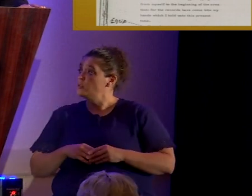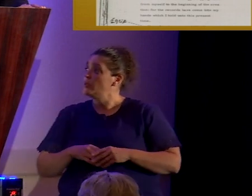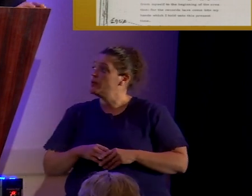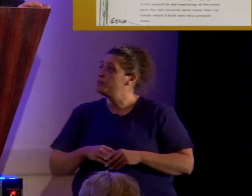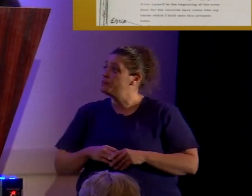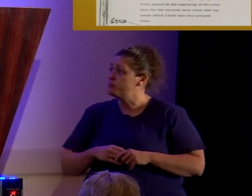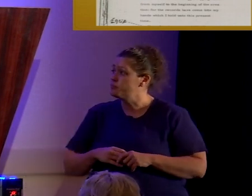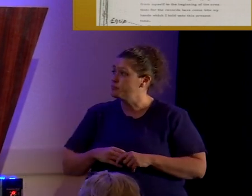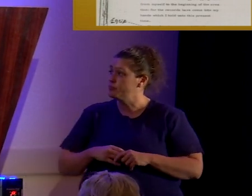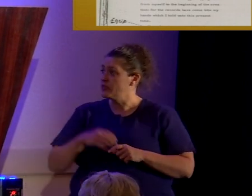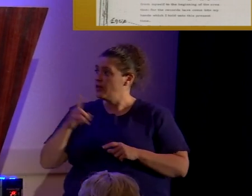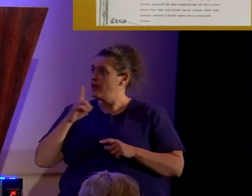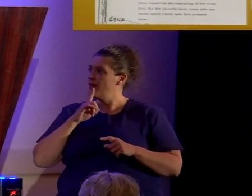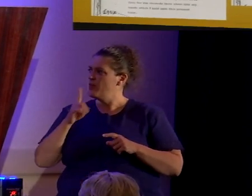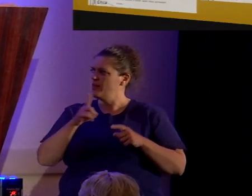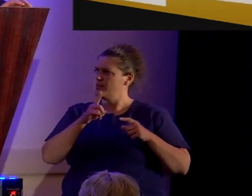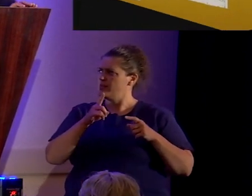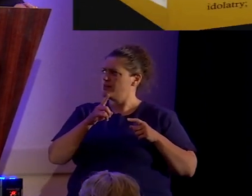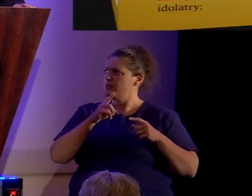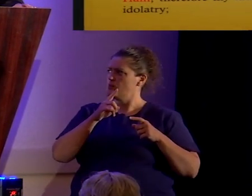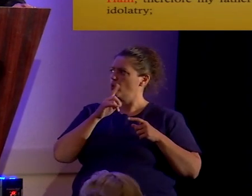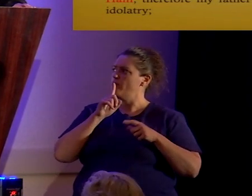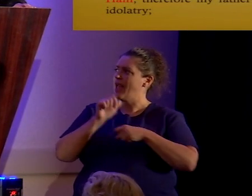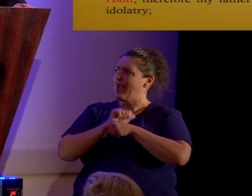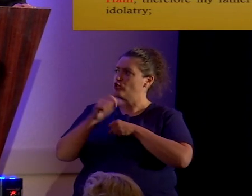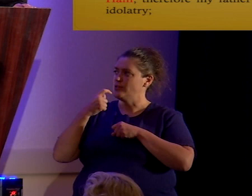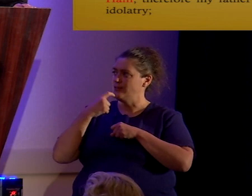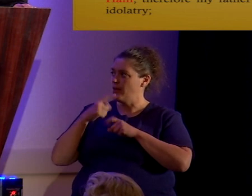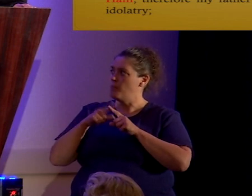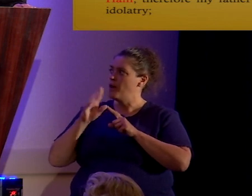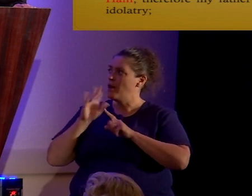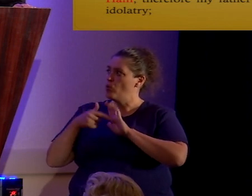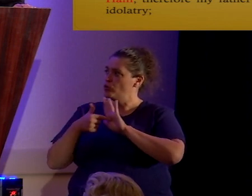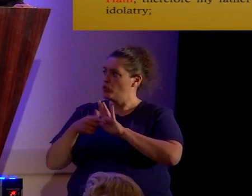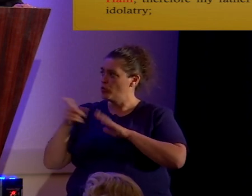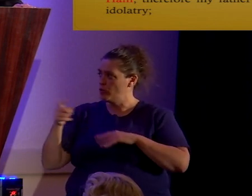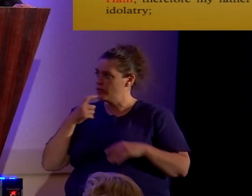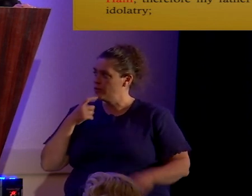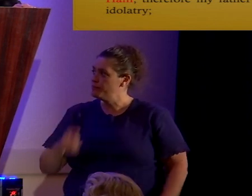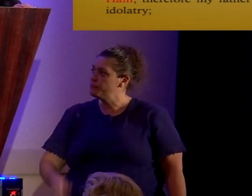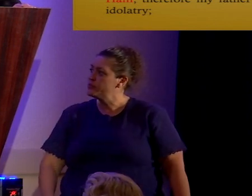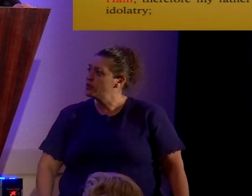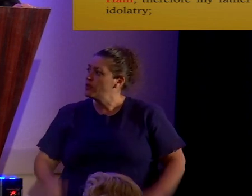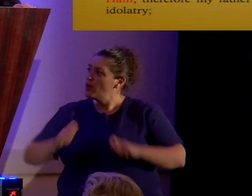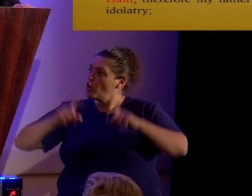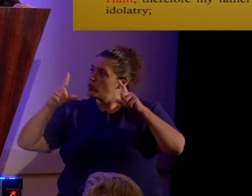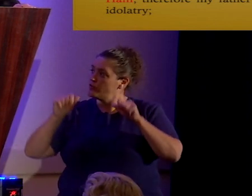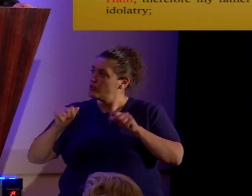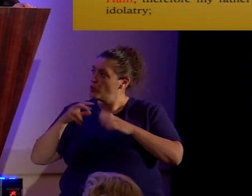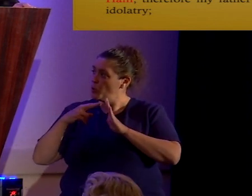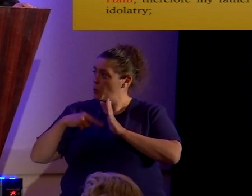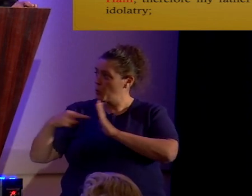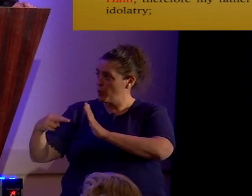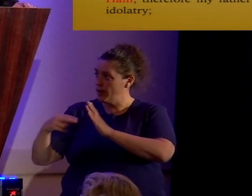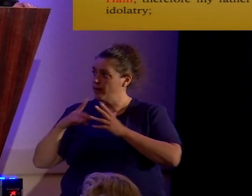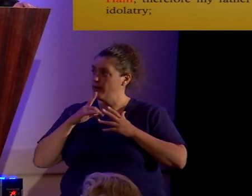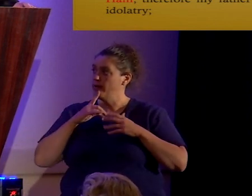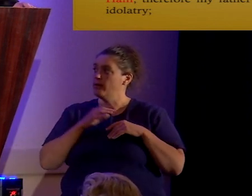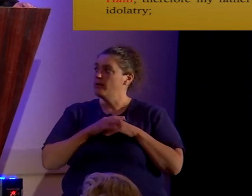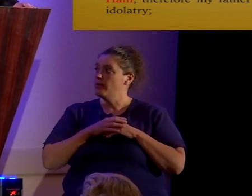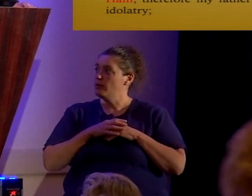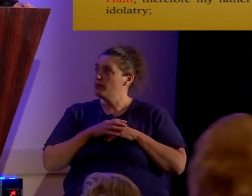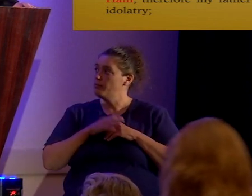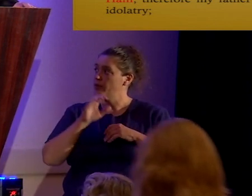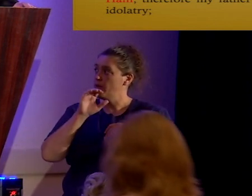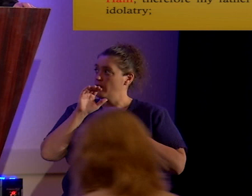which is, you can't read any of those. So here it is in large enough so we can read it. The text of Abraham